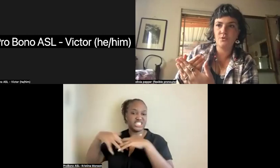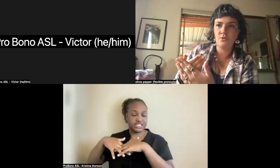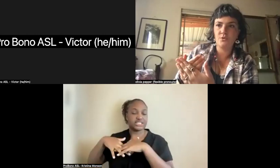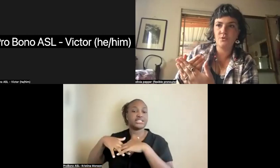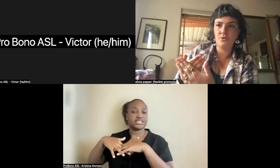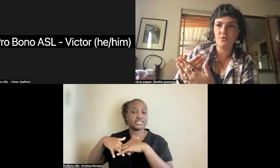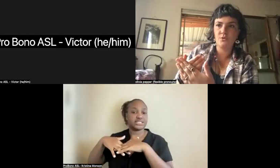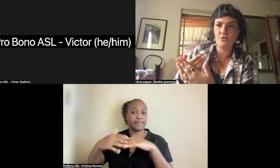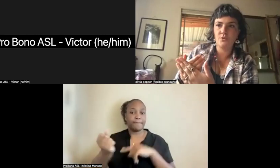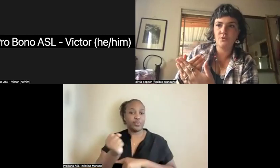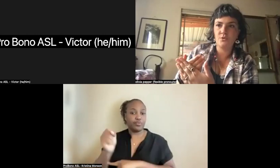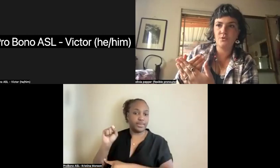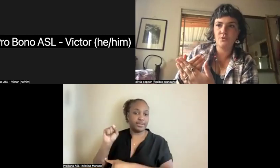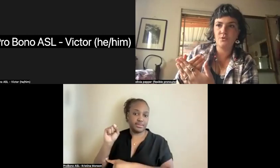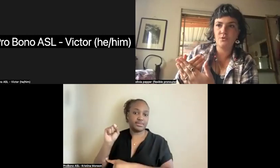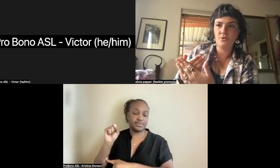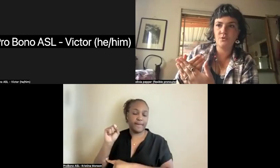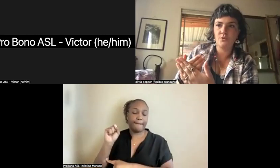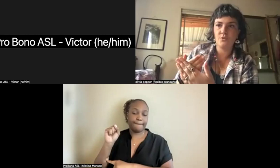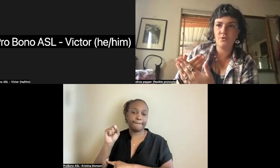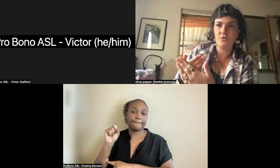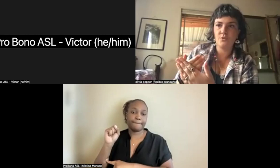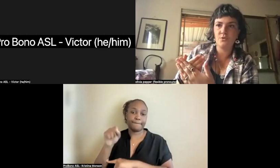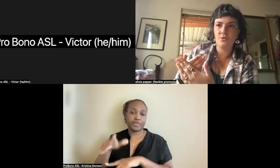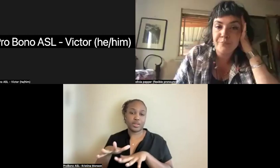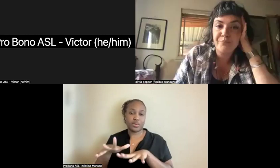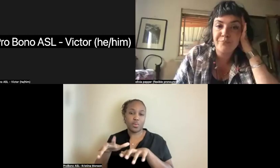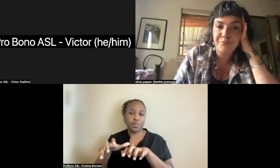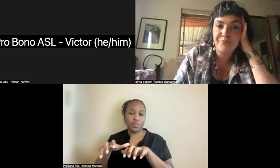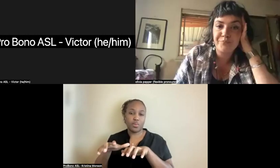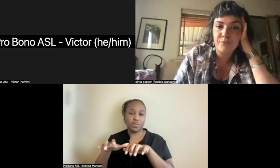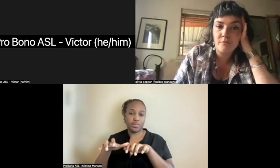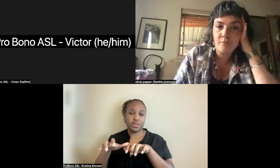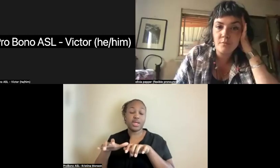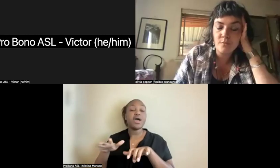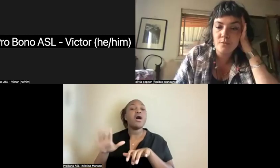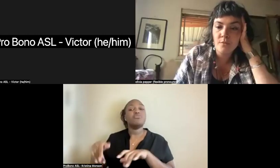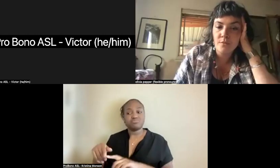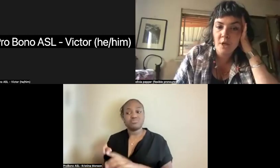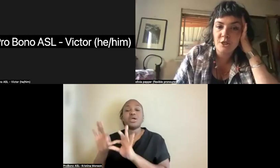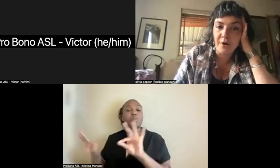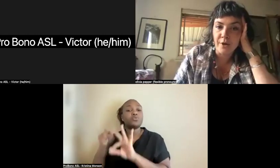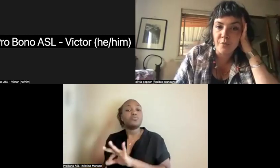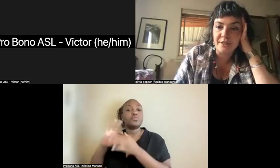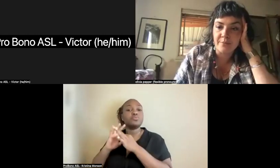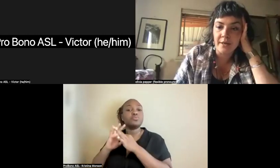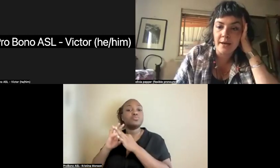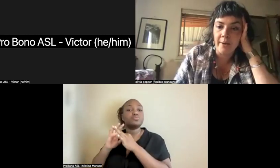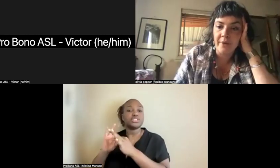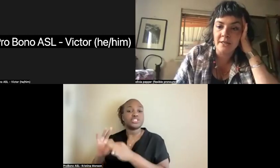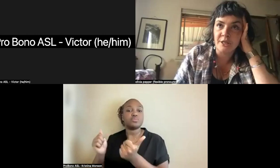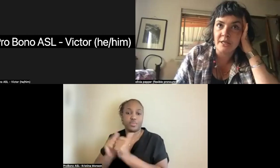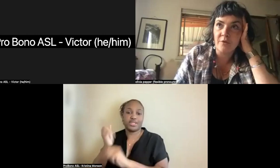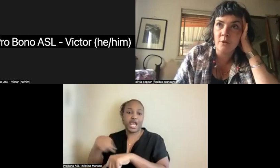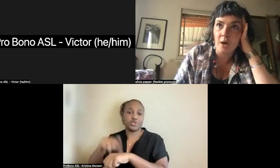movement and reclamation of a relationship with the natural world. She's very important to me. Um, and